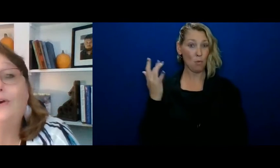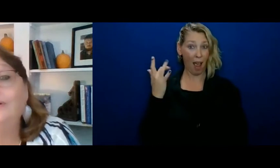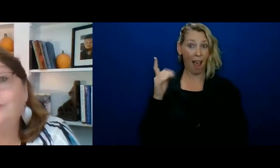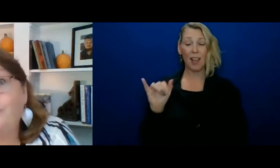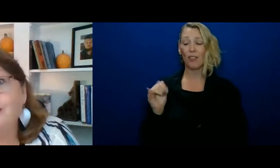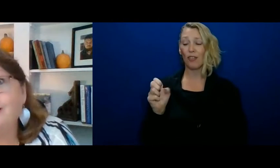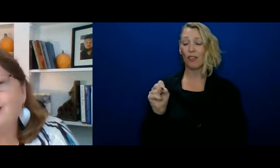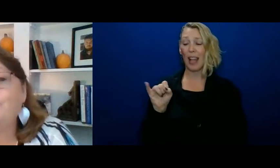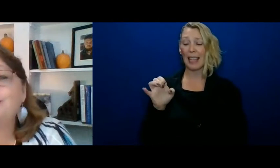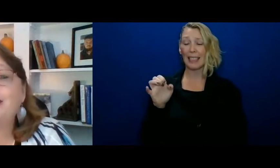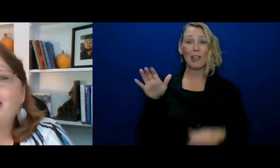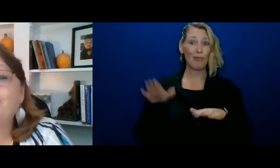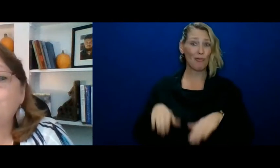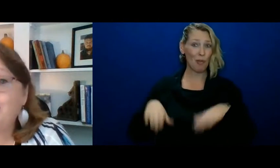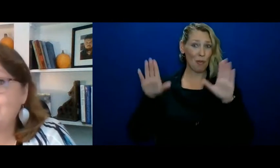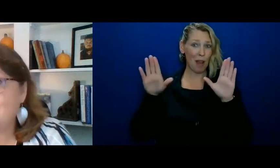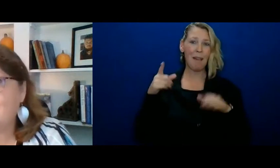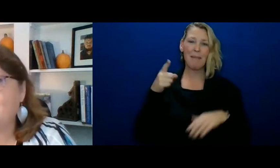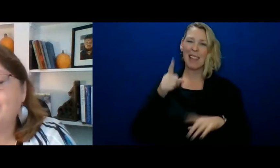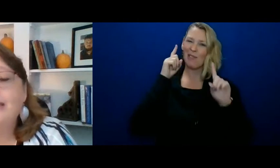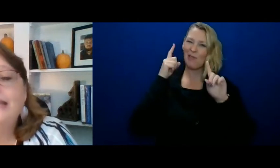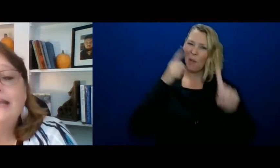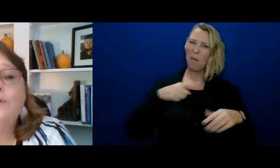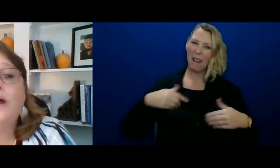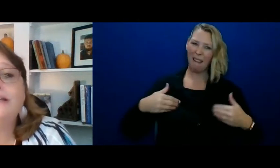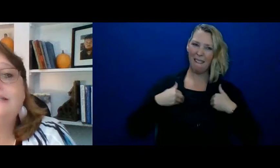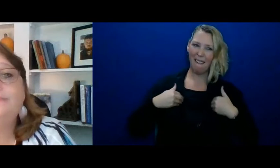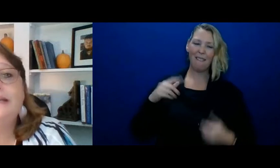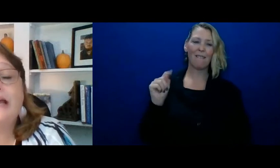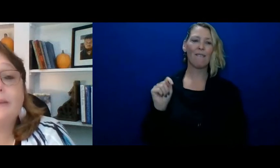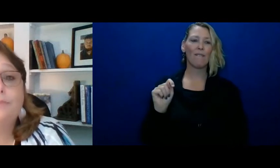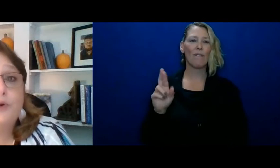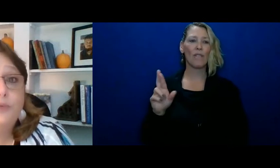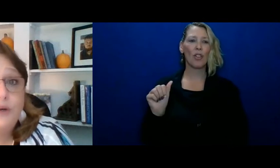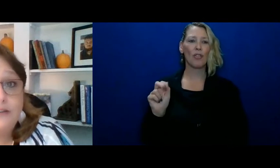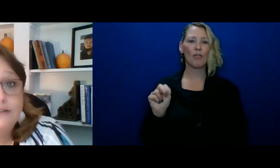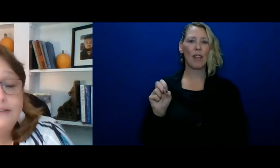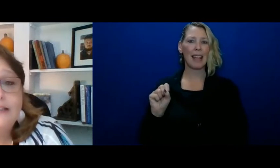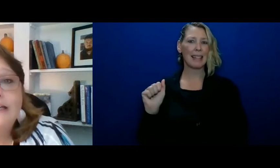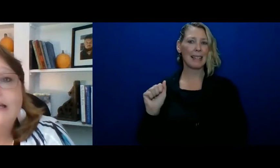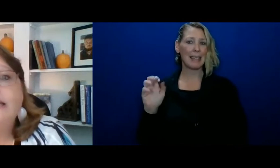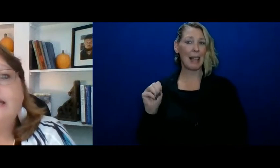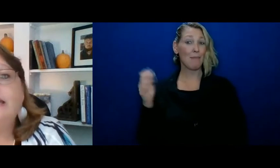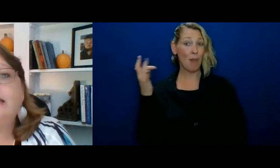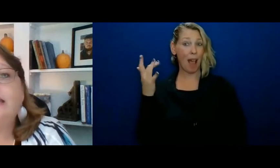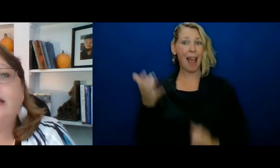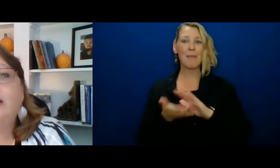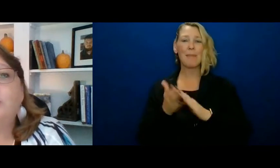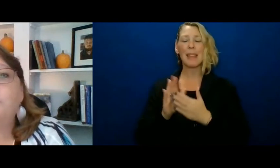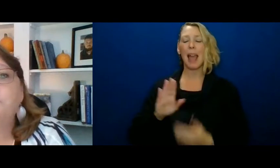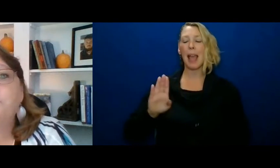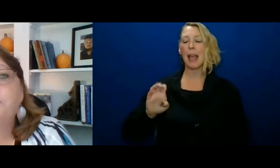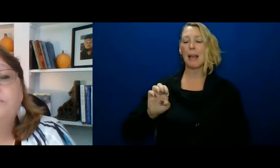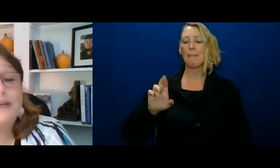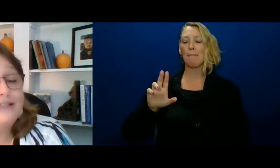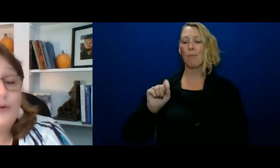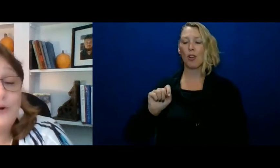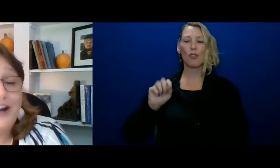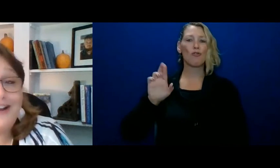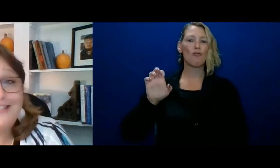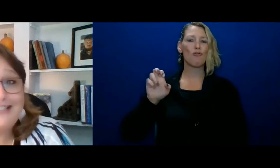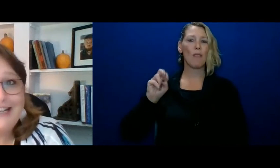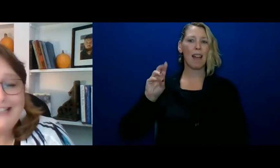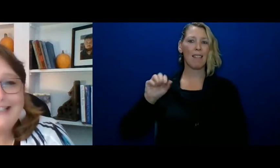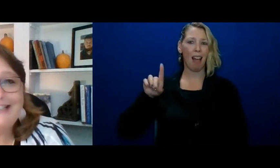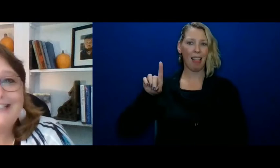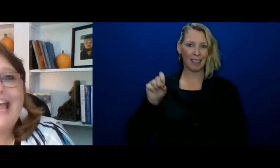his whole goal in life was to have a Trans Am. He wanted to be like Burt Reynolds in Best Little